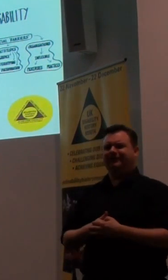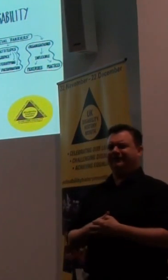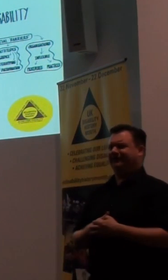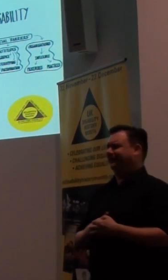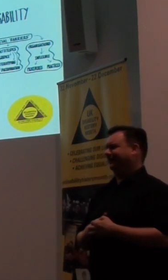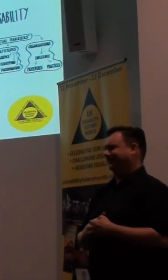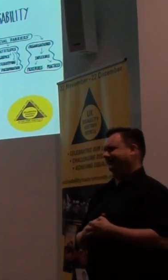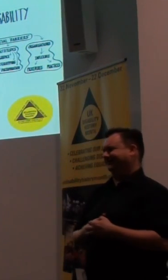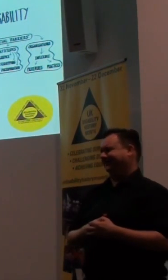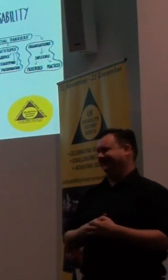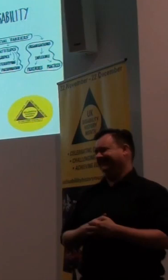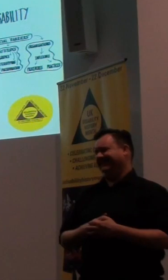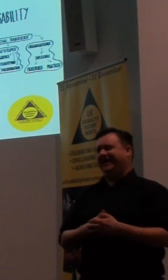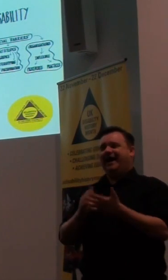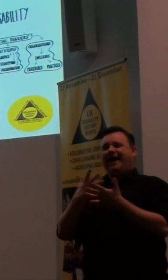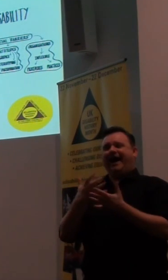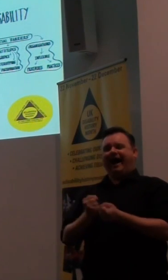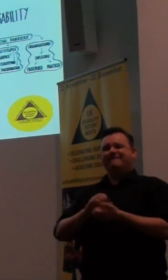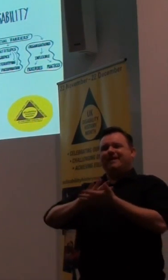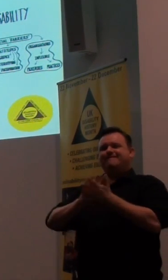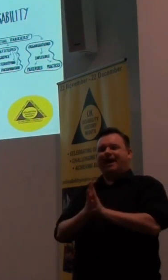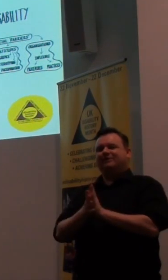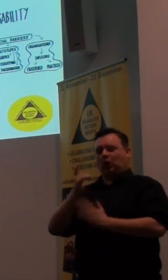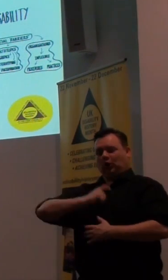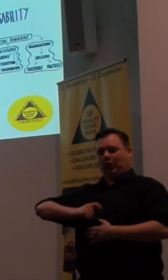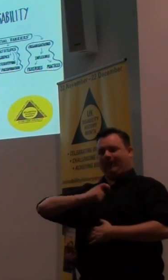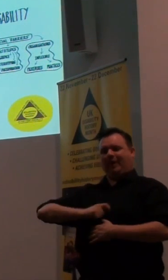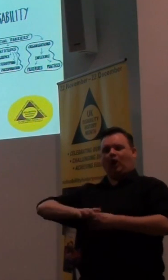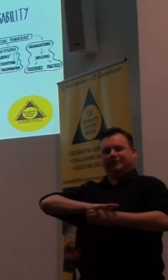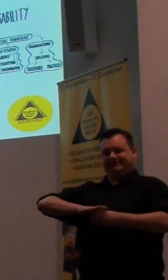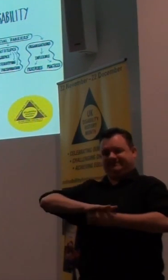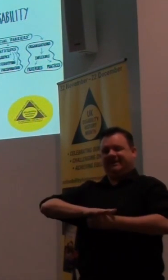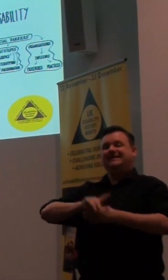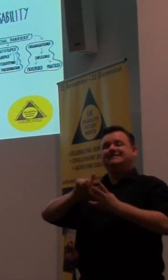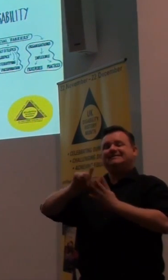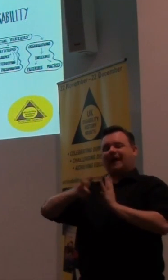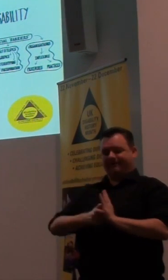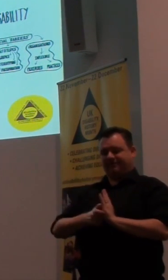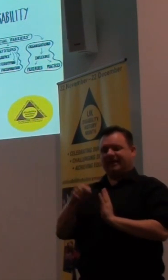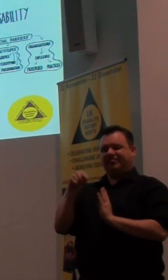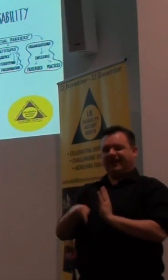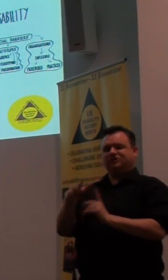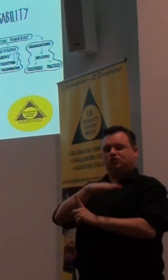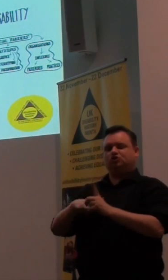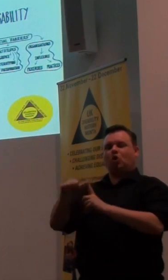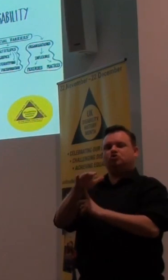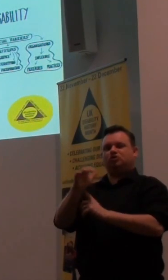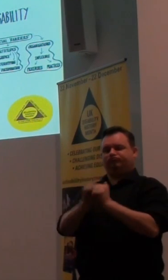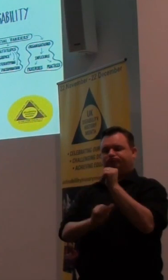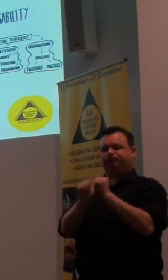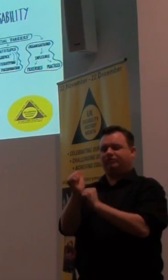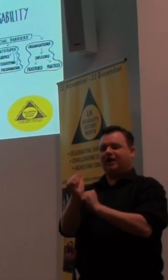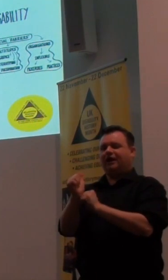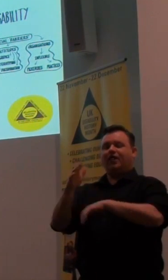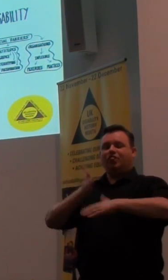Having an impairment is part of the human condition. Being disabled is a social construct. Throughout